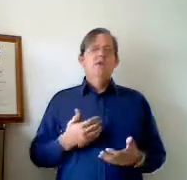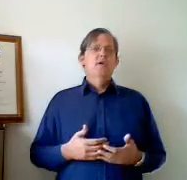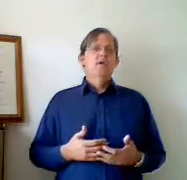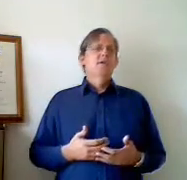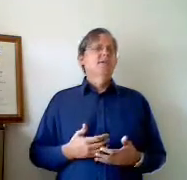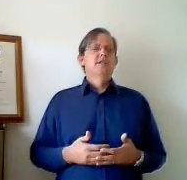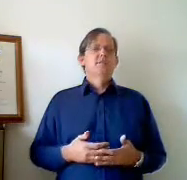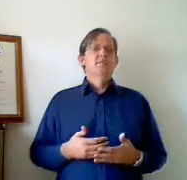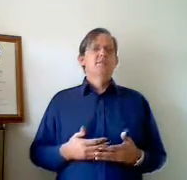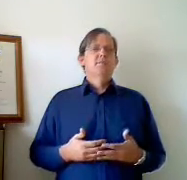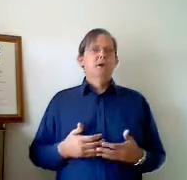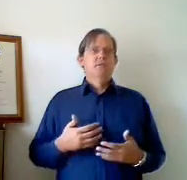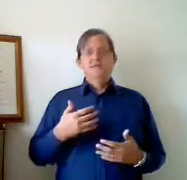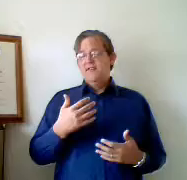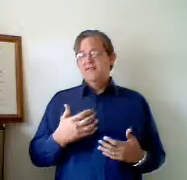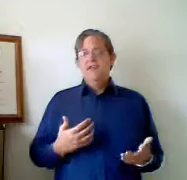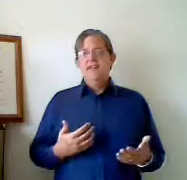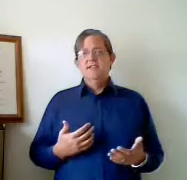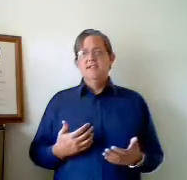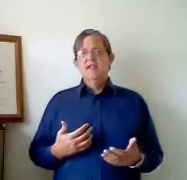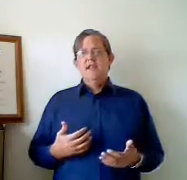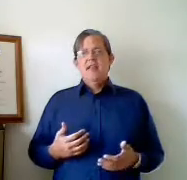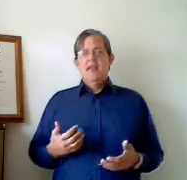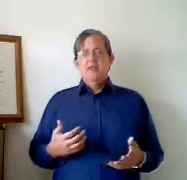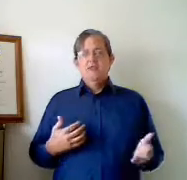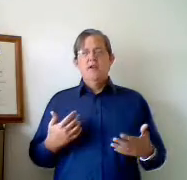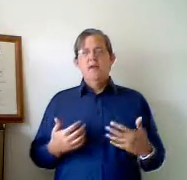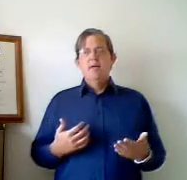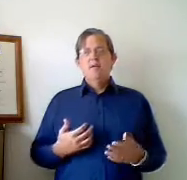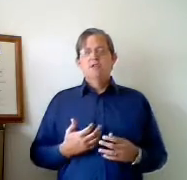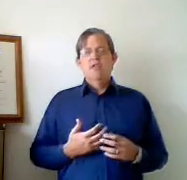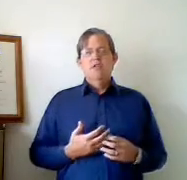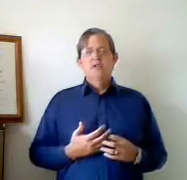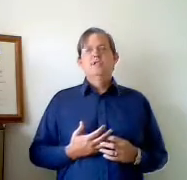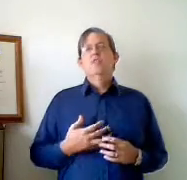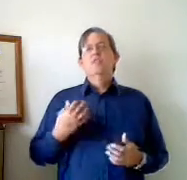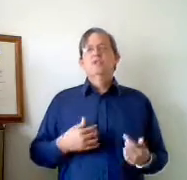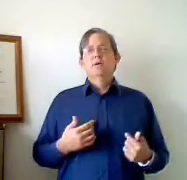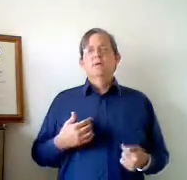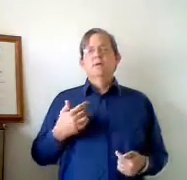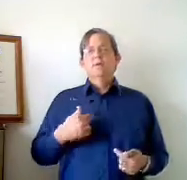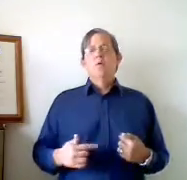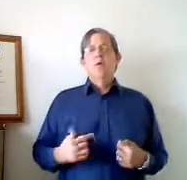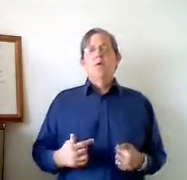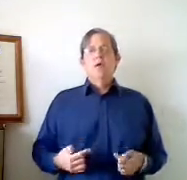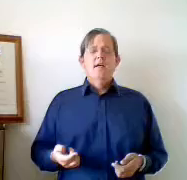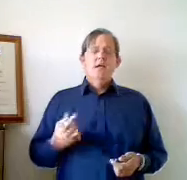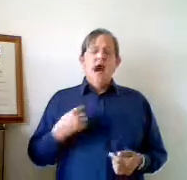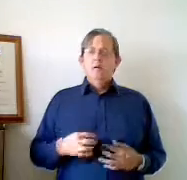would do as a sales person face to face. We are starting to establish that it is the relationship that is going to be more important. I